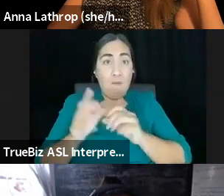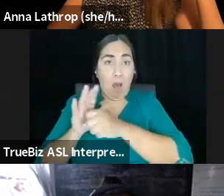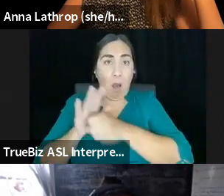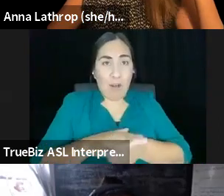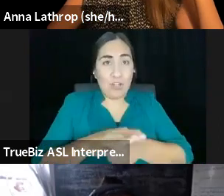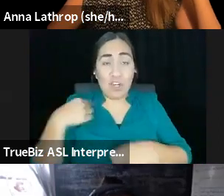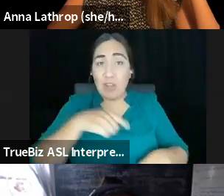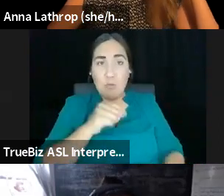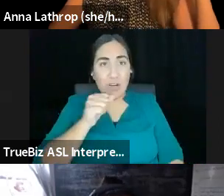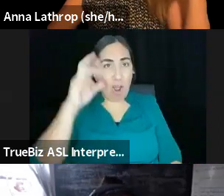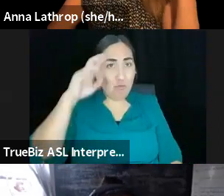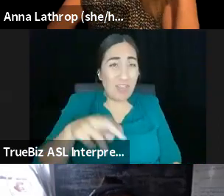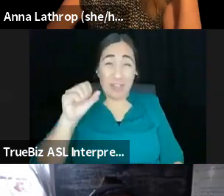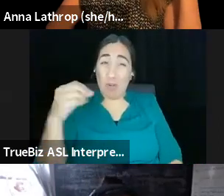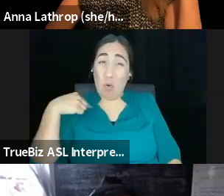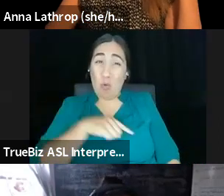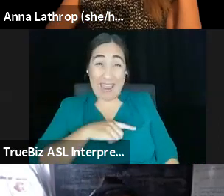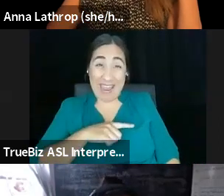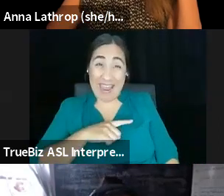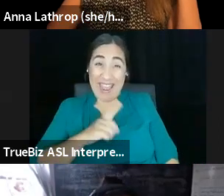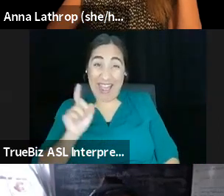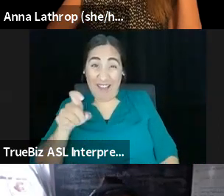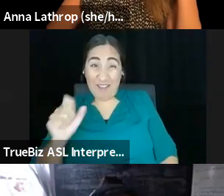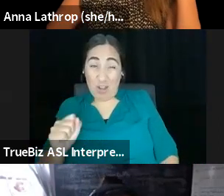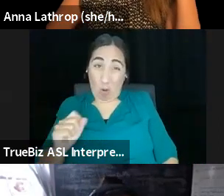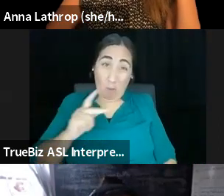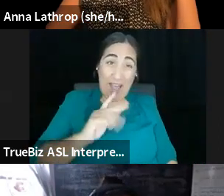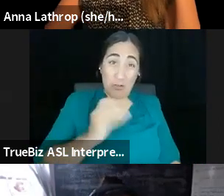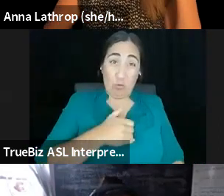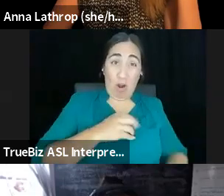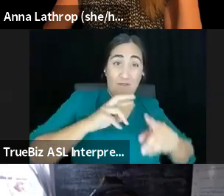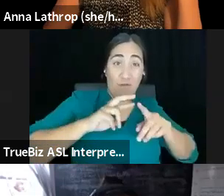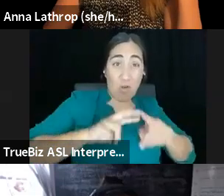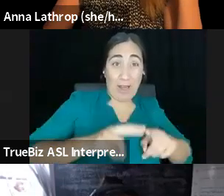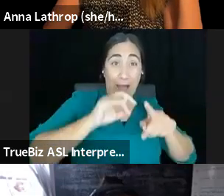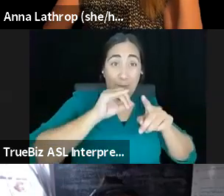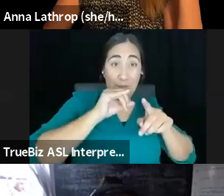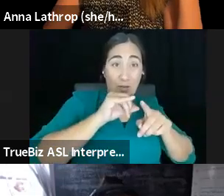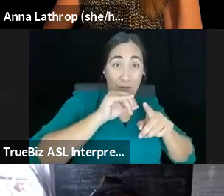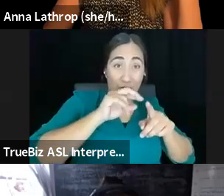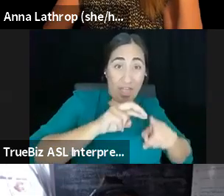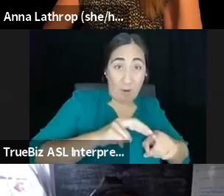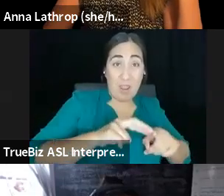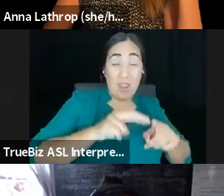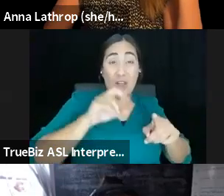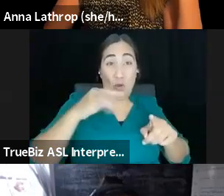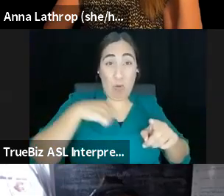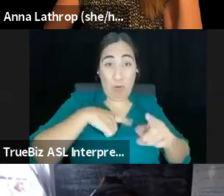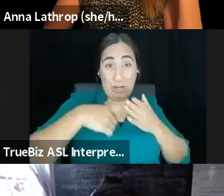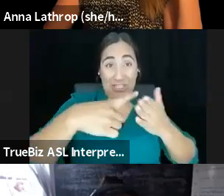vocabulary. I mean, even when we were discussing this call, we were like, is do, is it, is it sustainable? Is